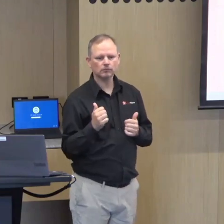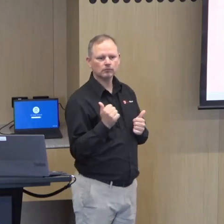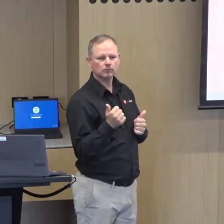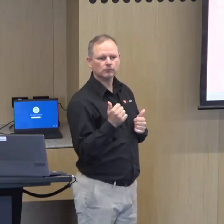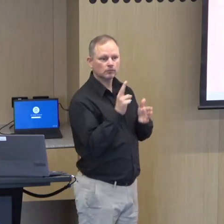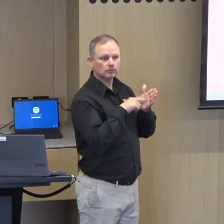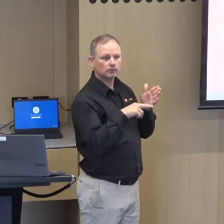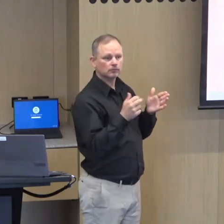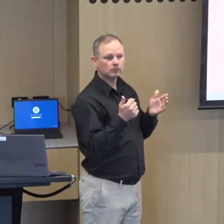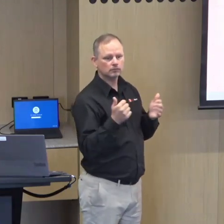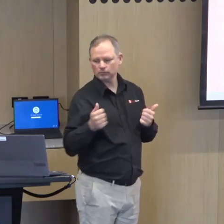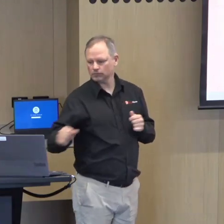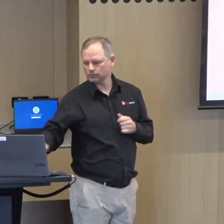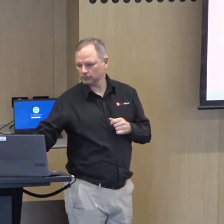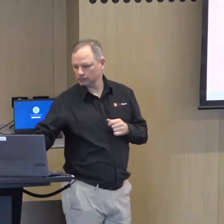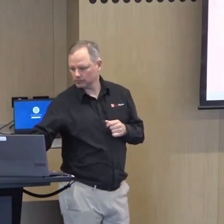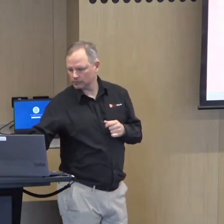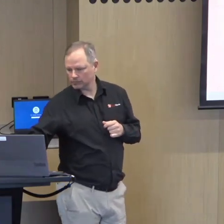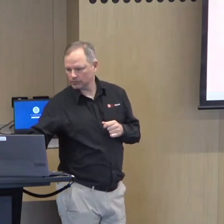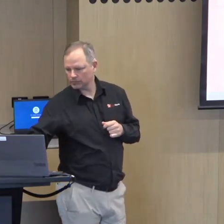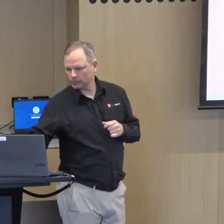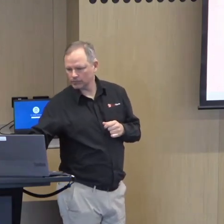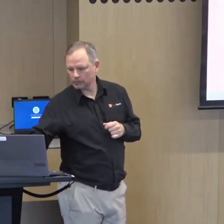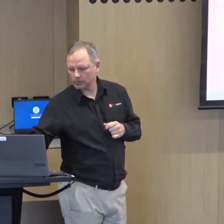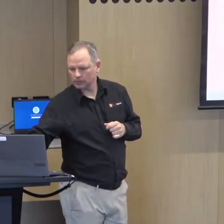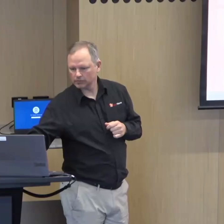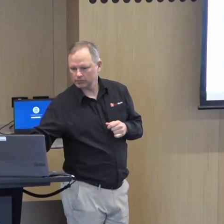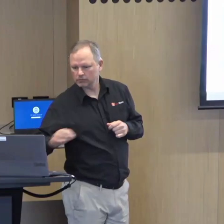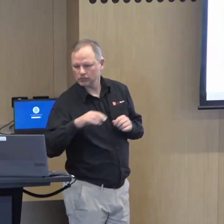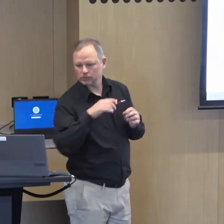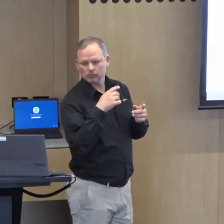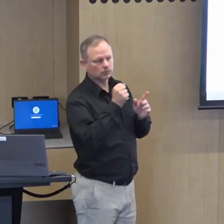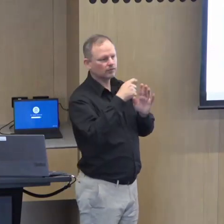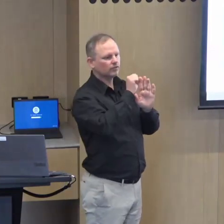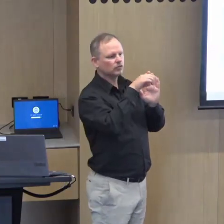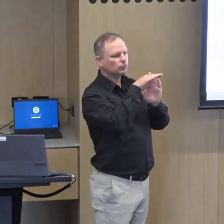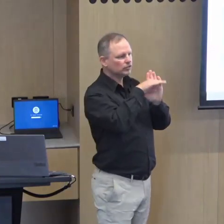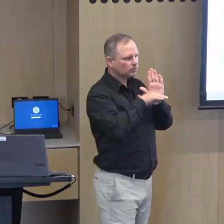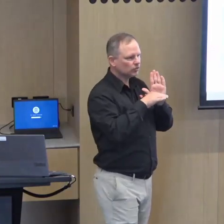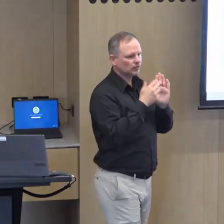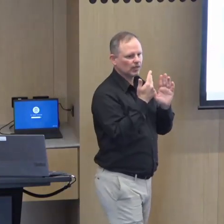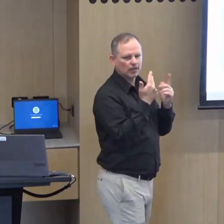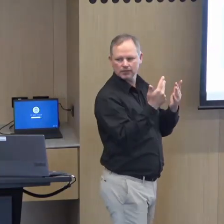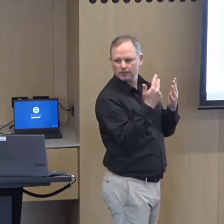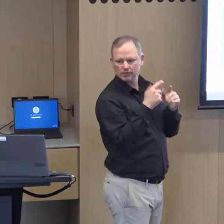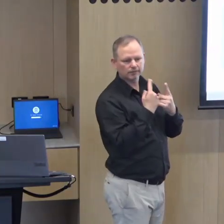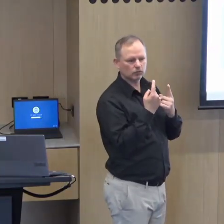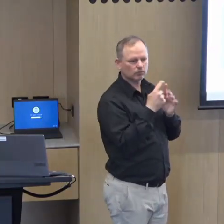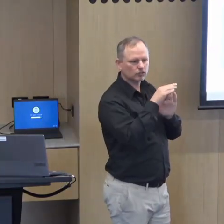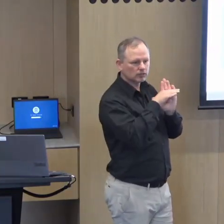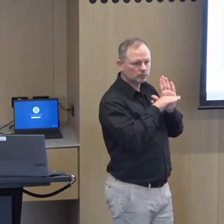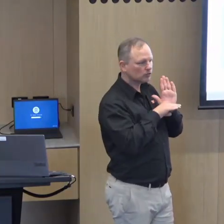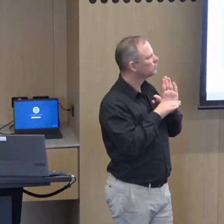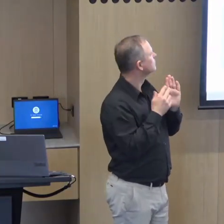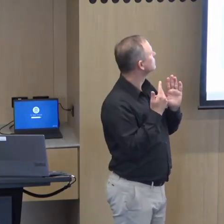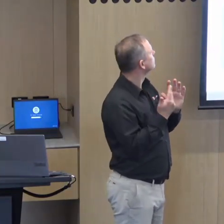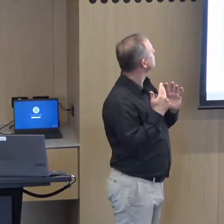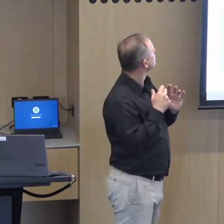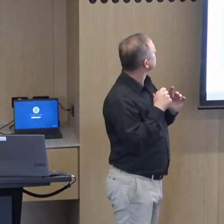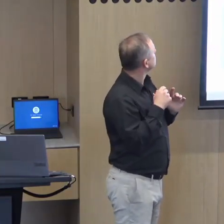Just checking. All right. Yep. All right. So those five service components, there are eight model of